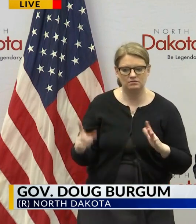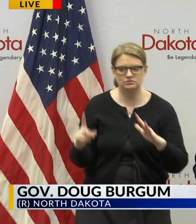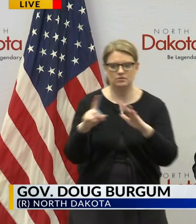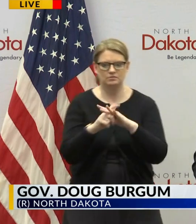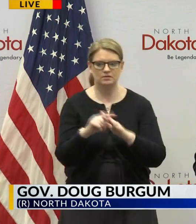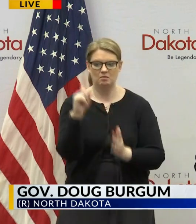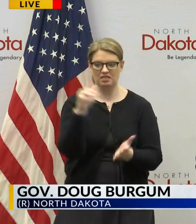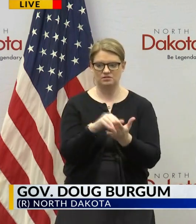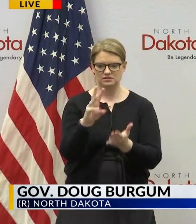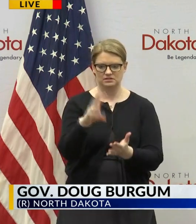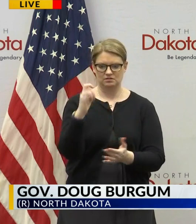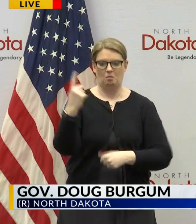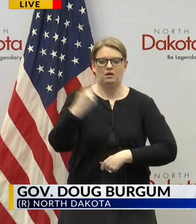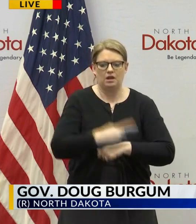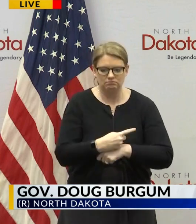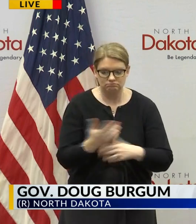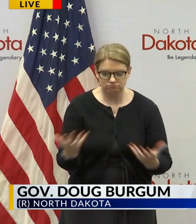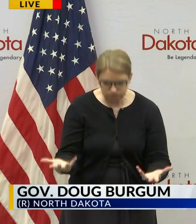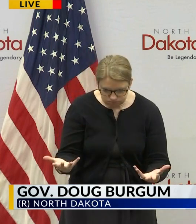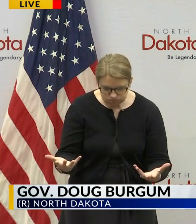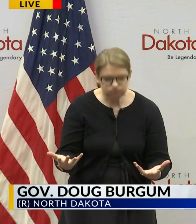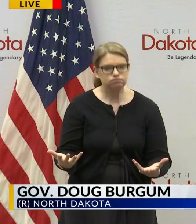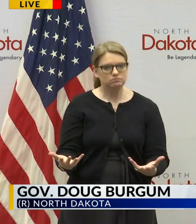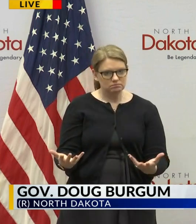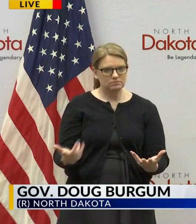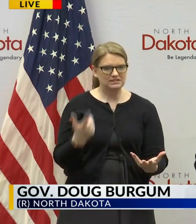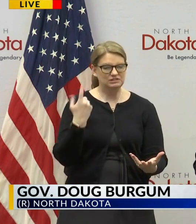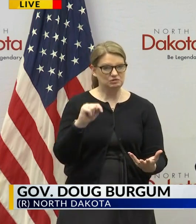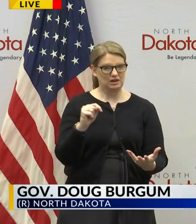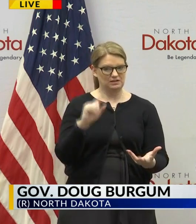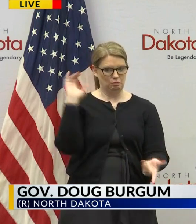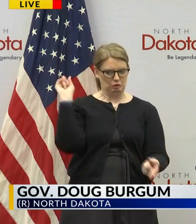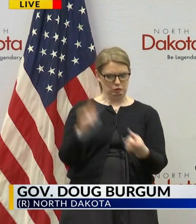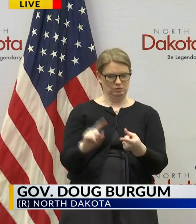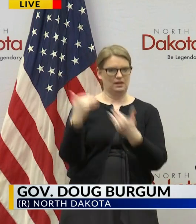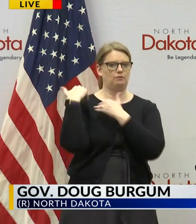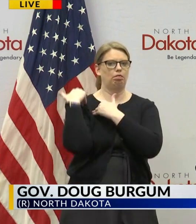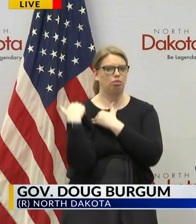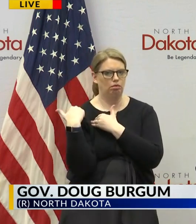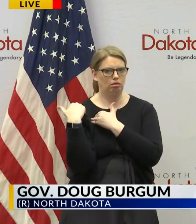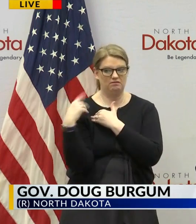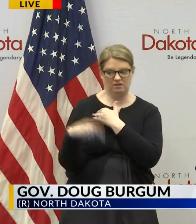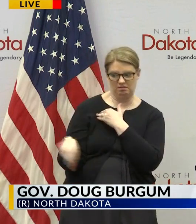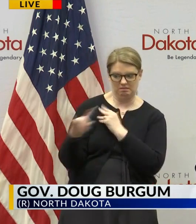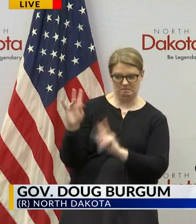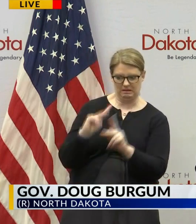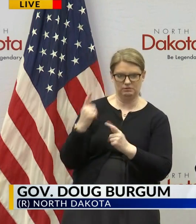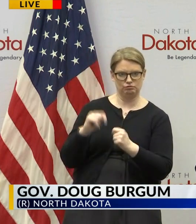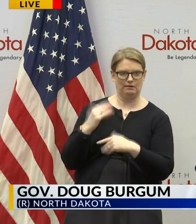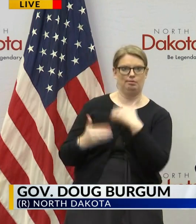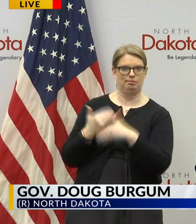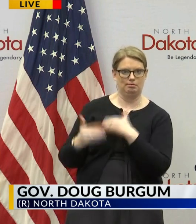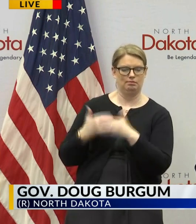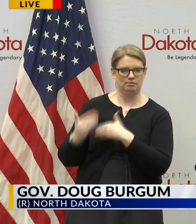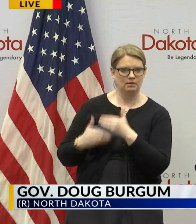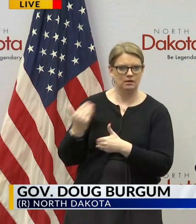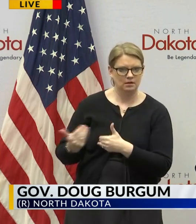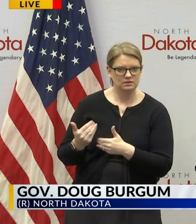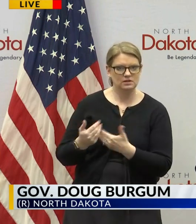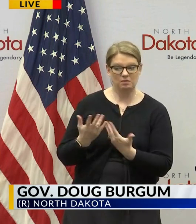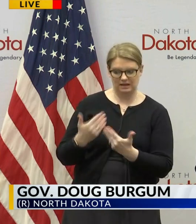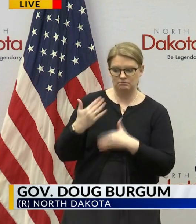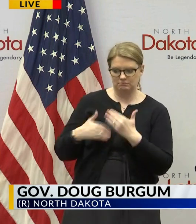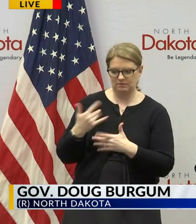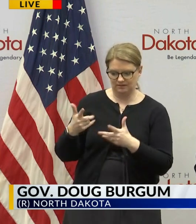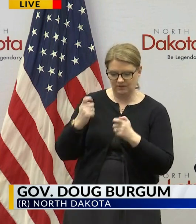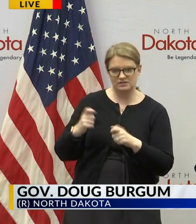and growing is is creates and we're trying to reduce the administrative burden so we can process these and get checks out to